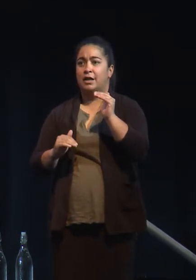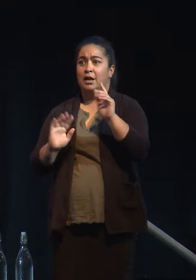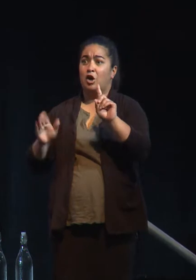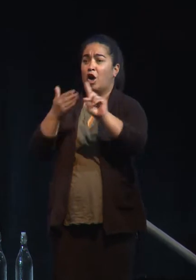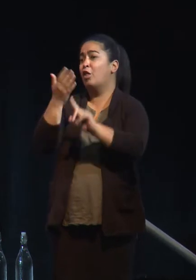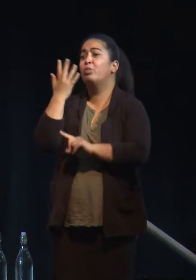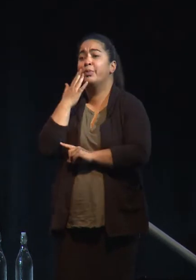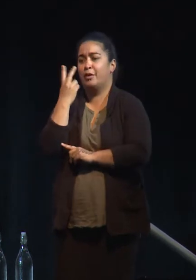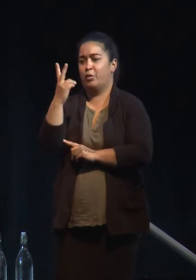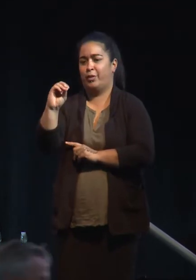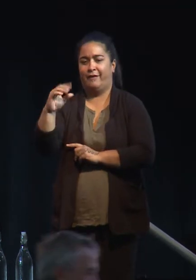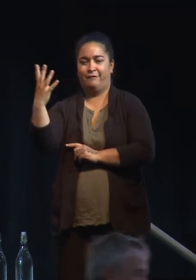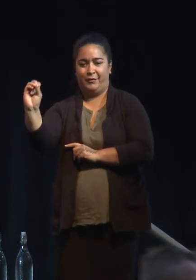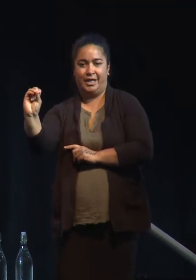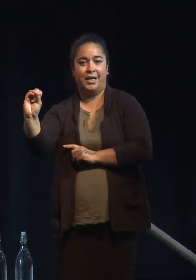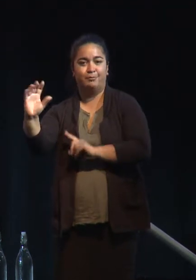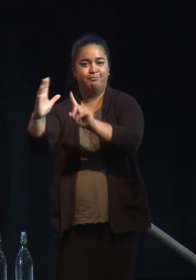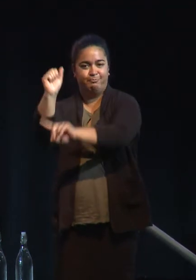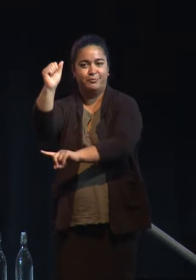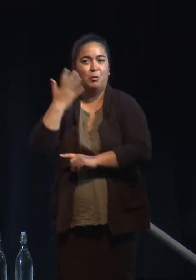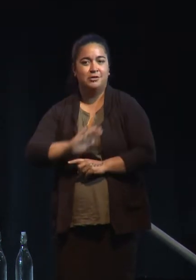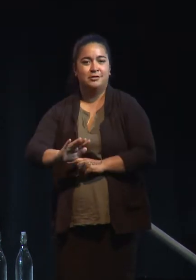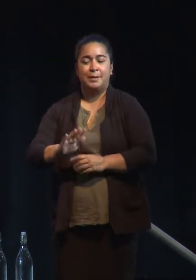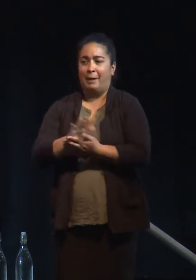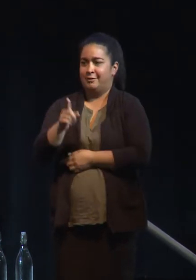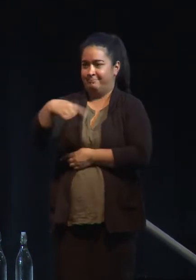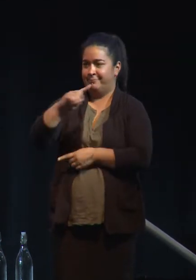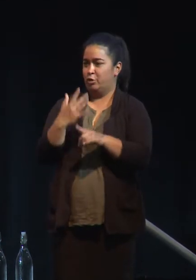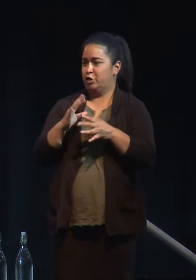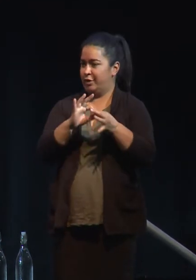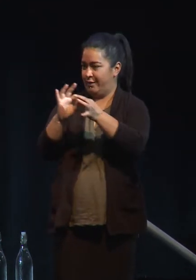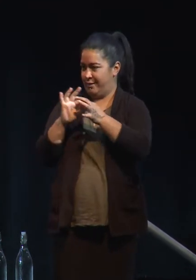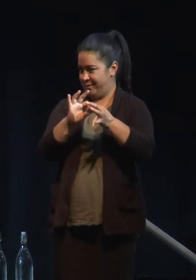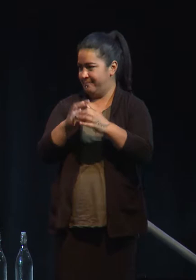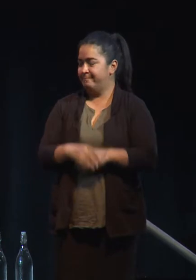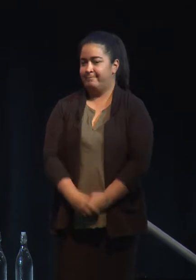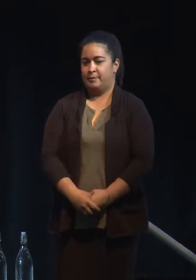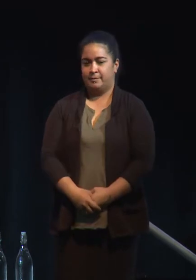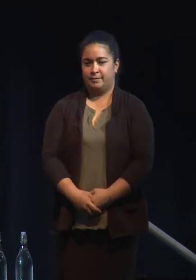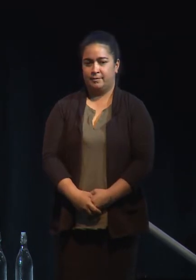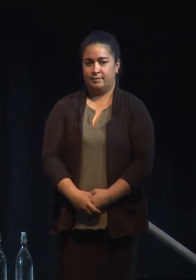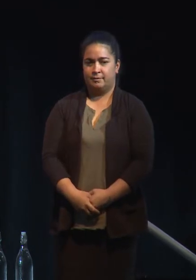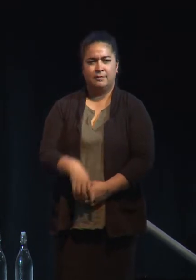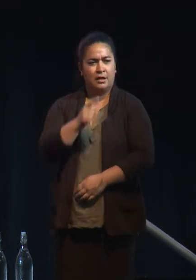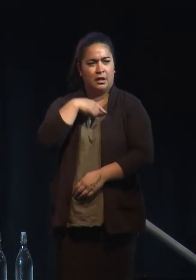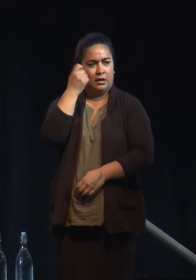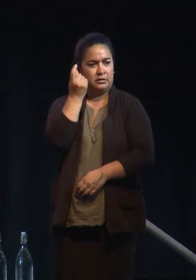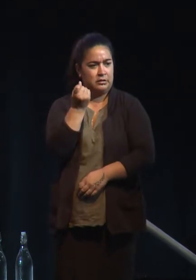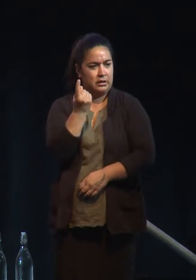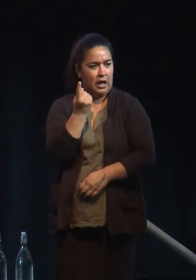And that's going to take all of us working together on that. I'm going to, I understand that the local